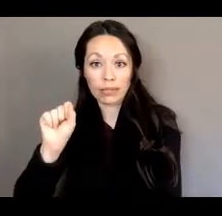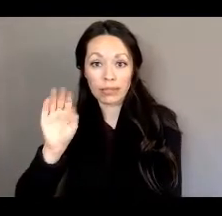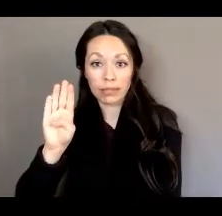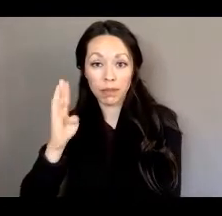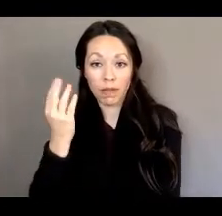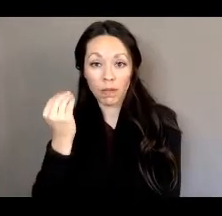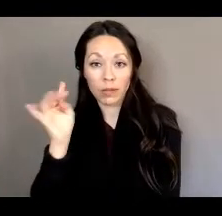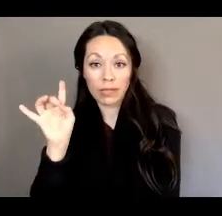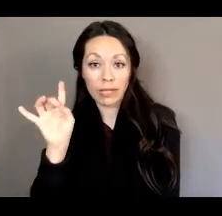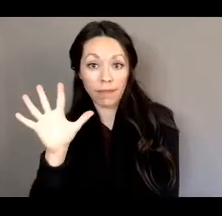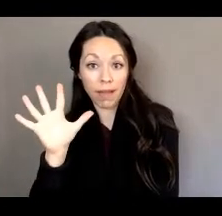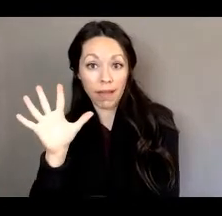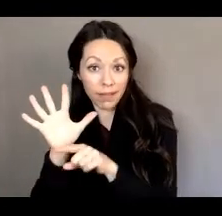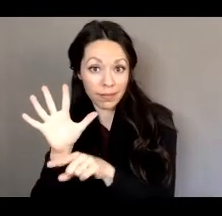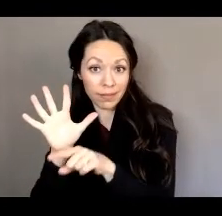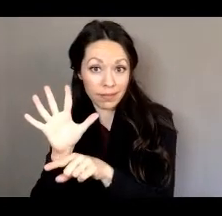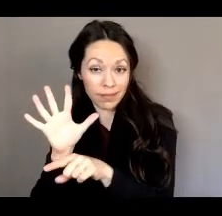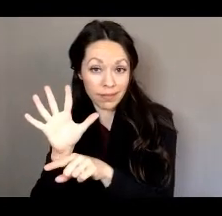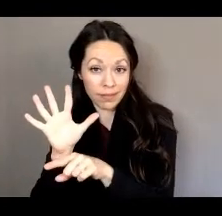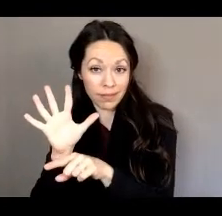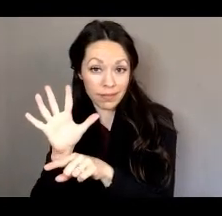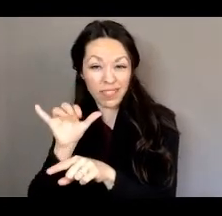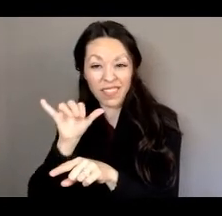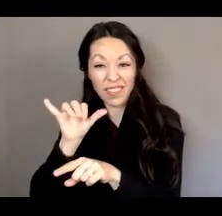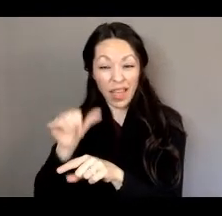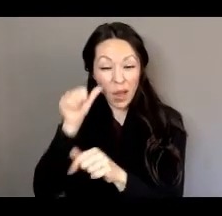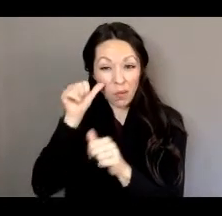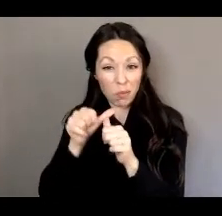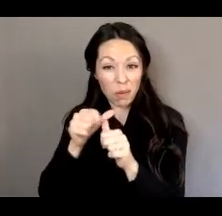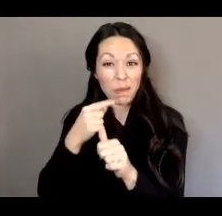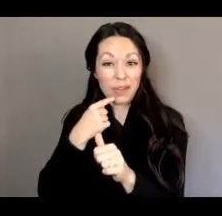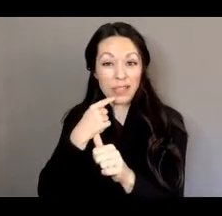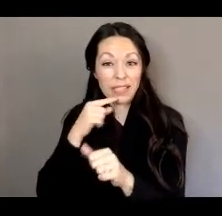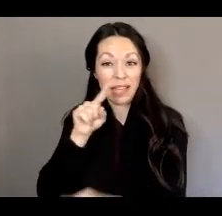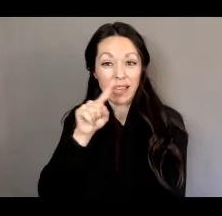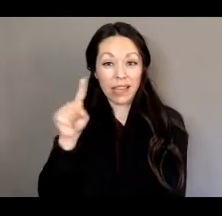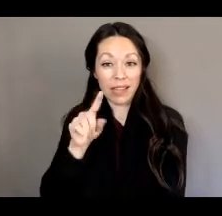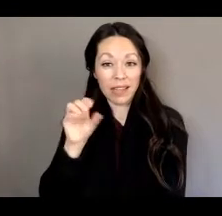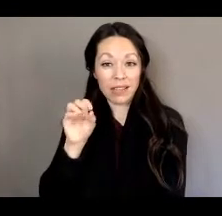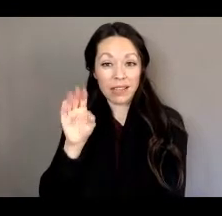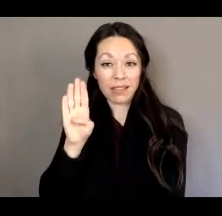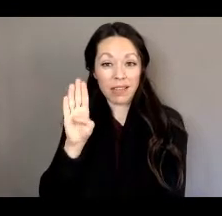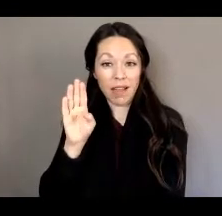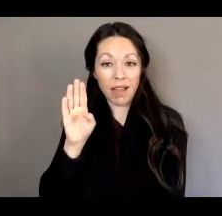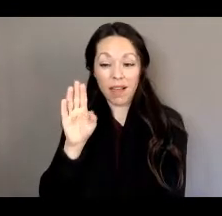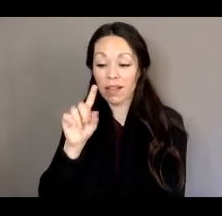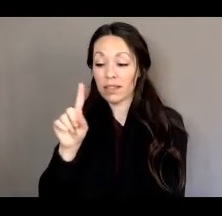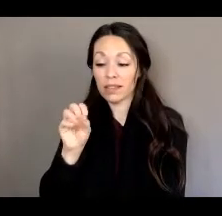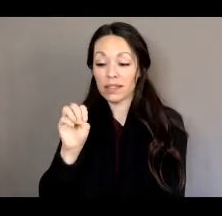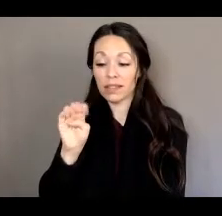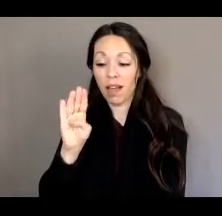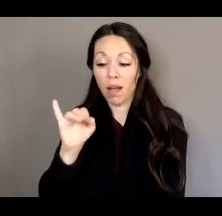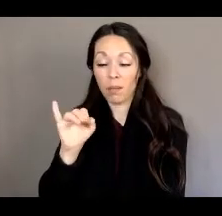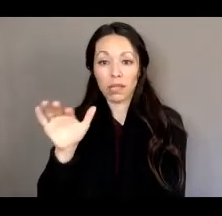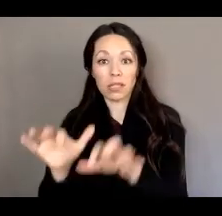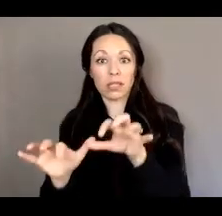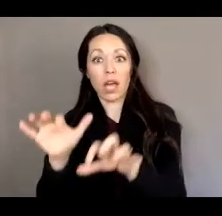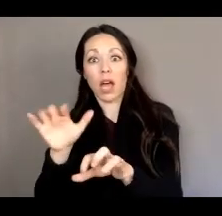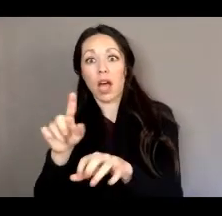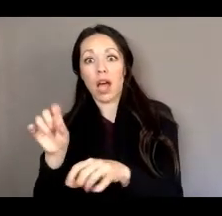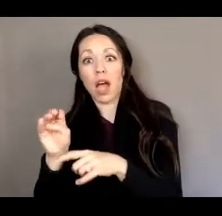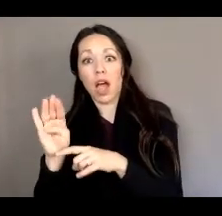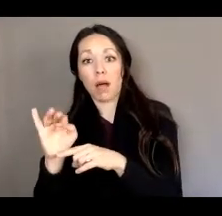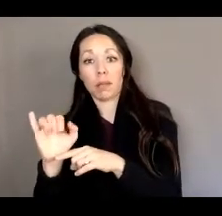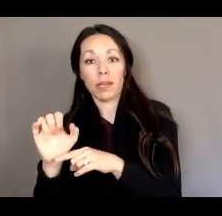And that's why we call it a zombie bill is because it's a bill that just will